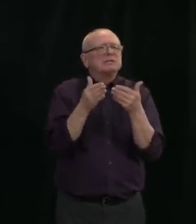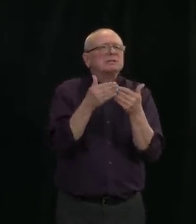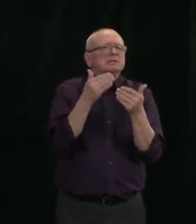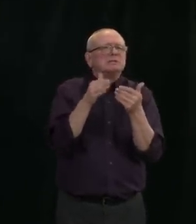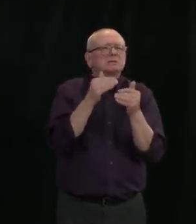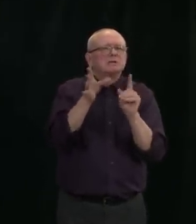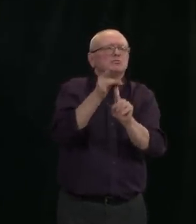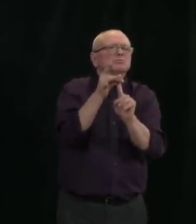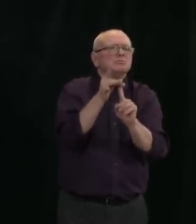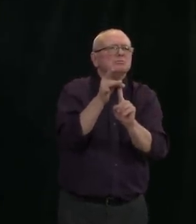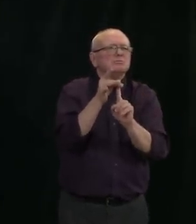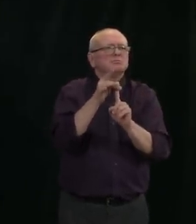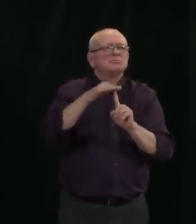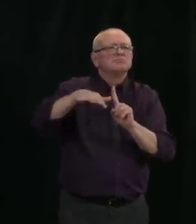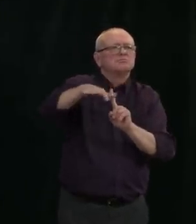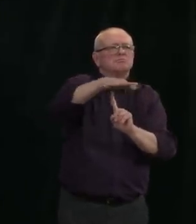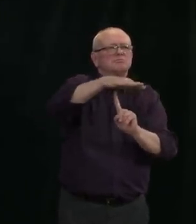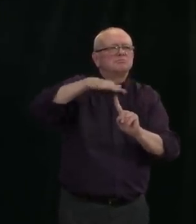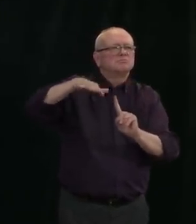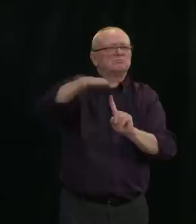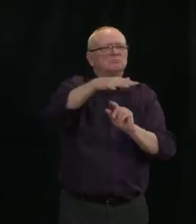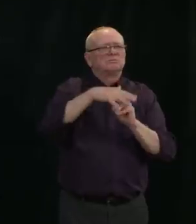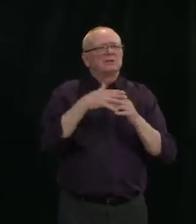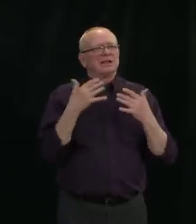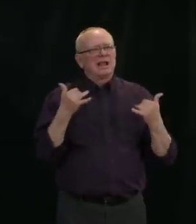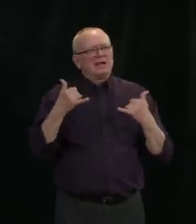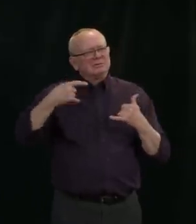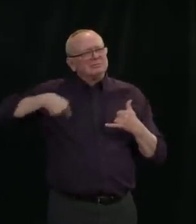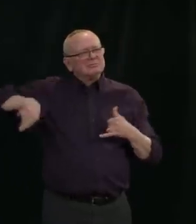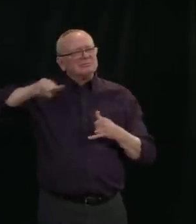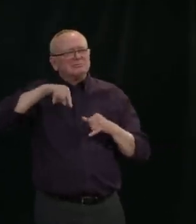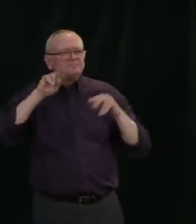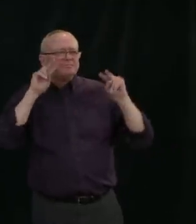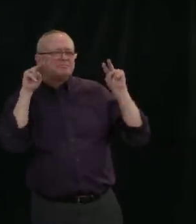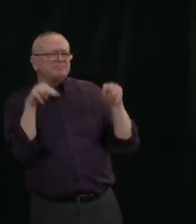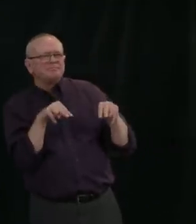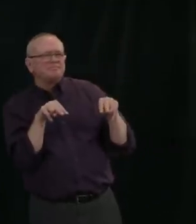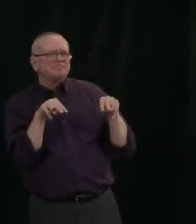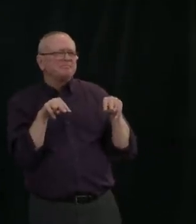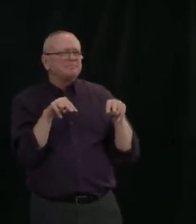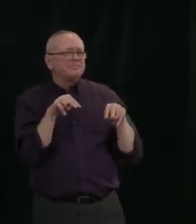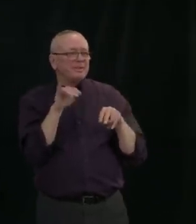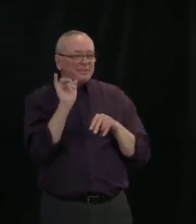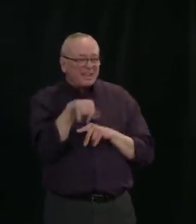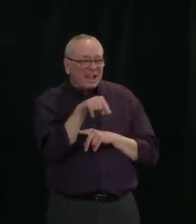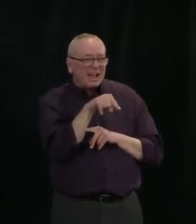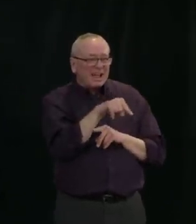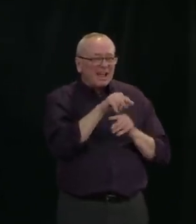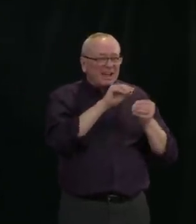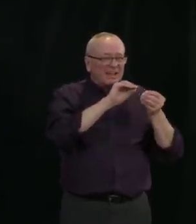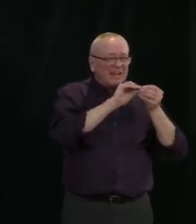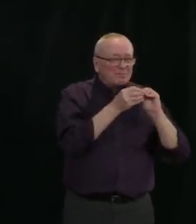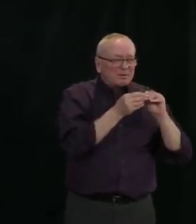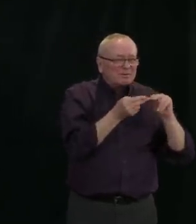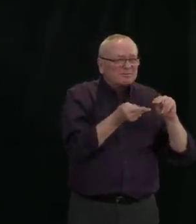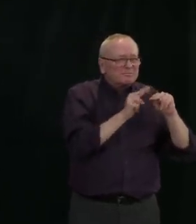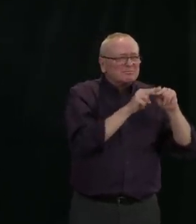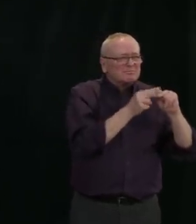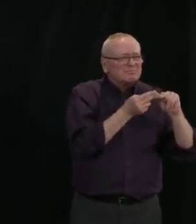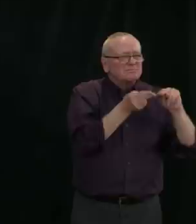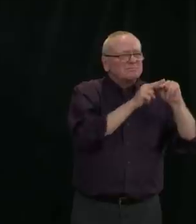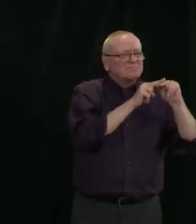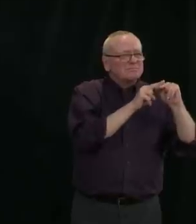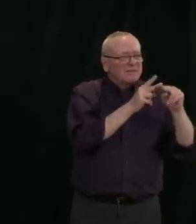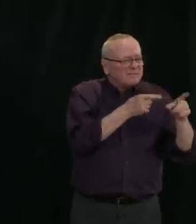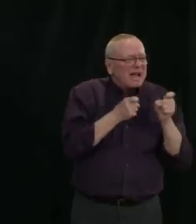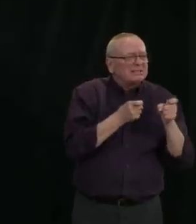I think what we need to look at is are those, is the number of those cases growing steadily over time or rapidly? And at the present moment,